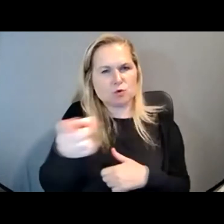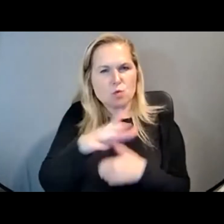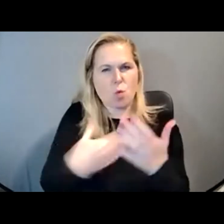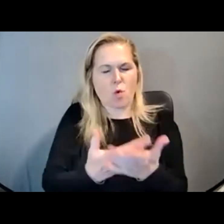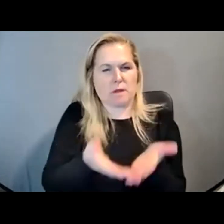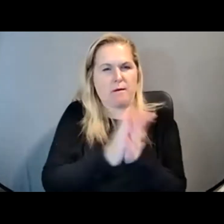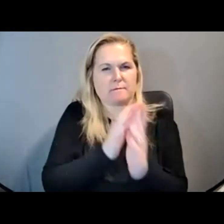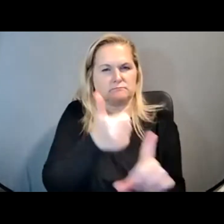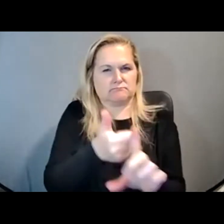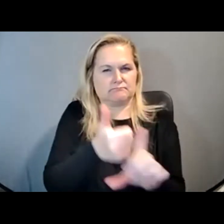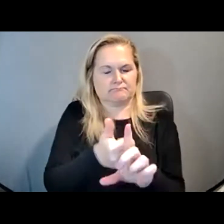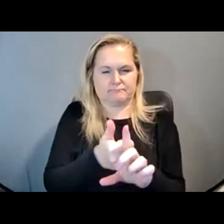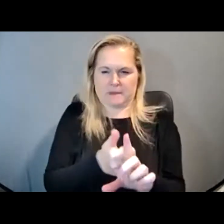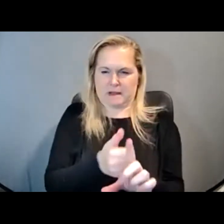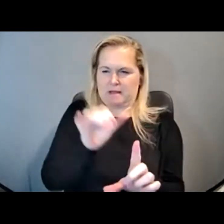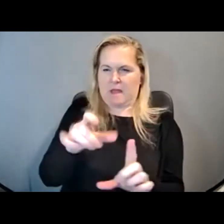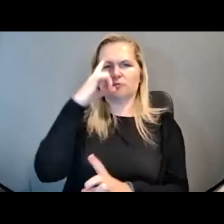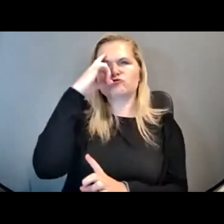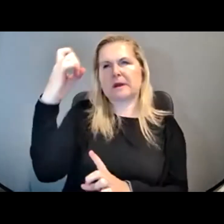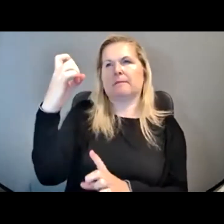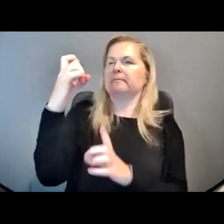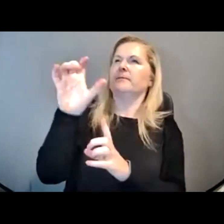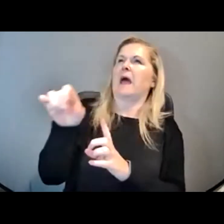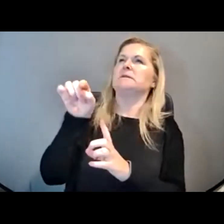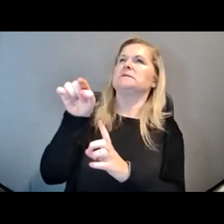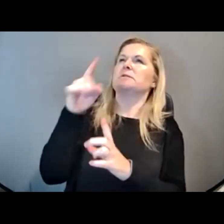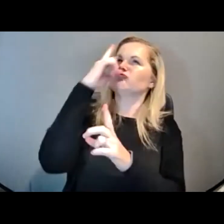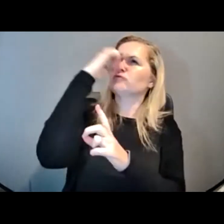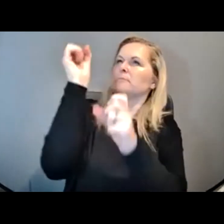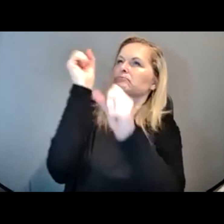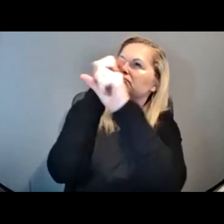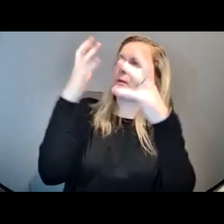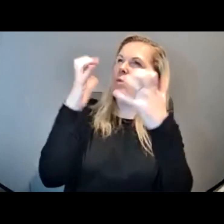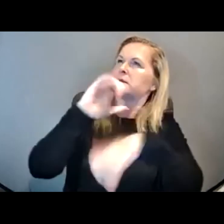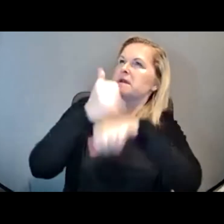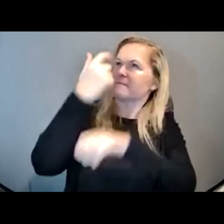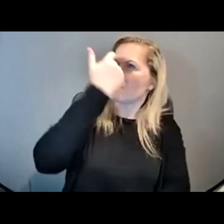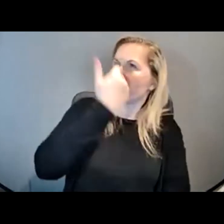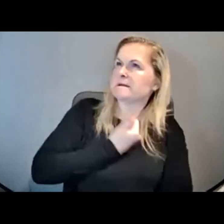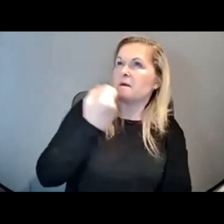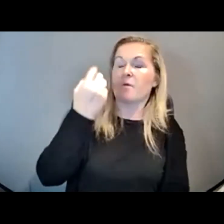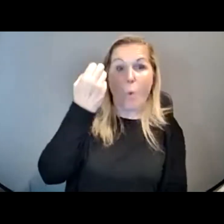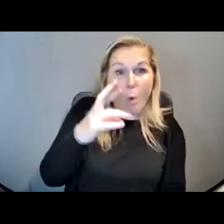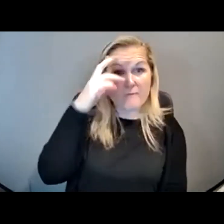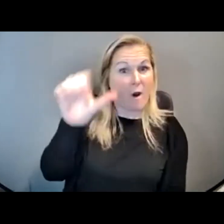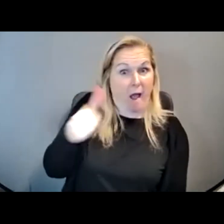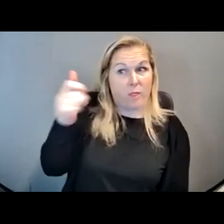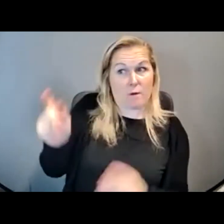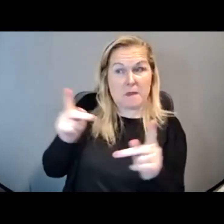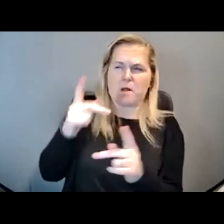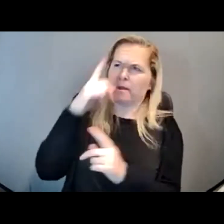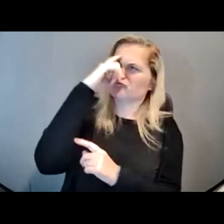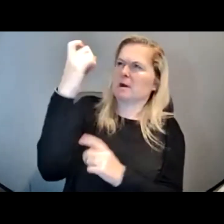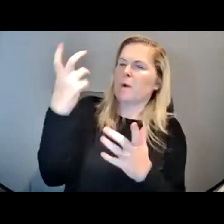yourselves, what is that dream that you want to create for yourself or for others? And what is